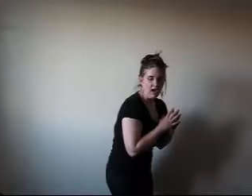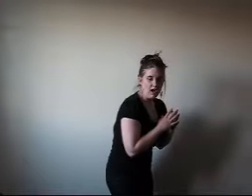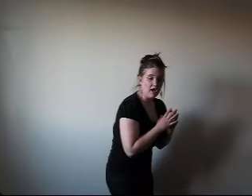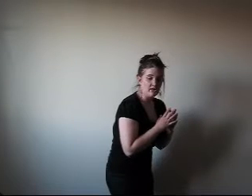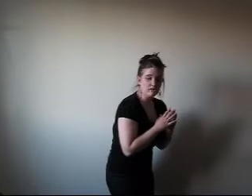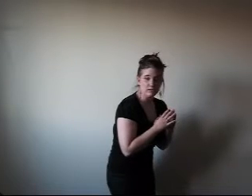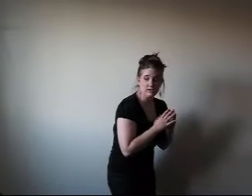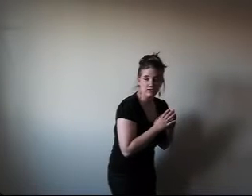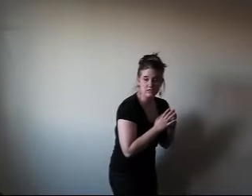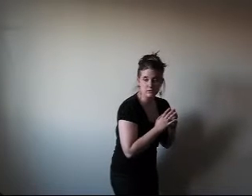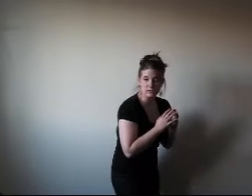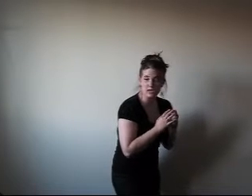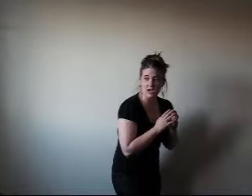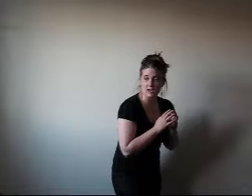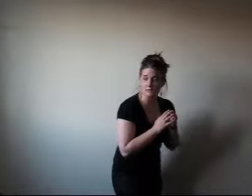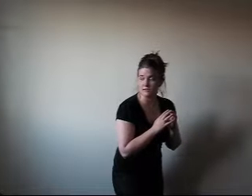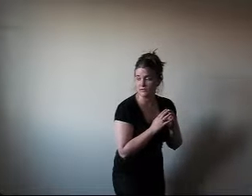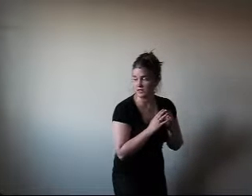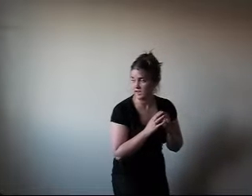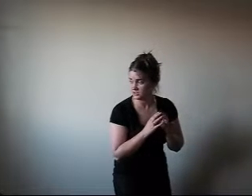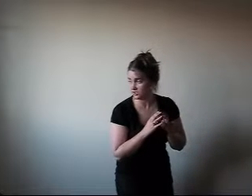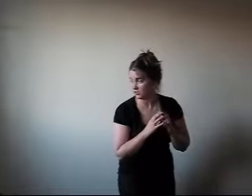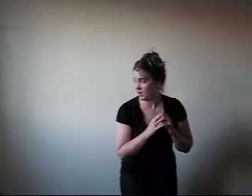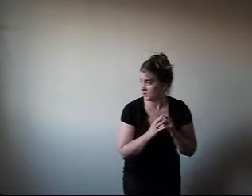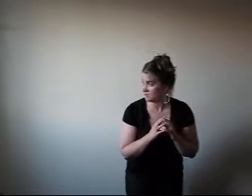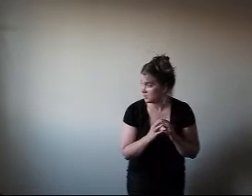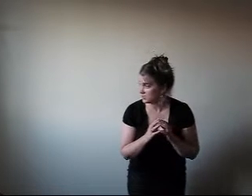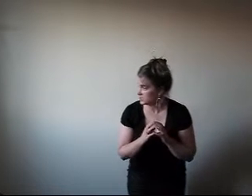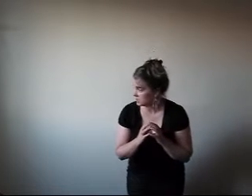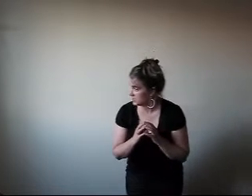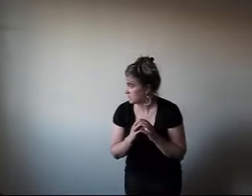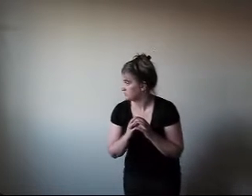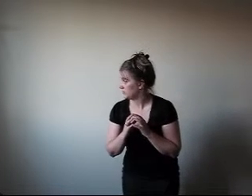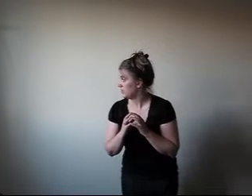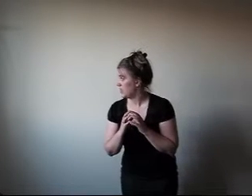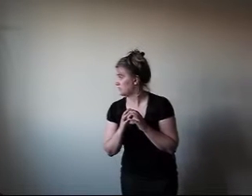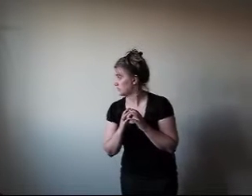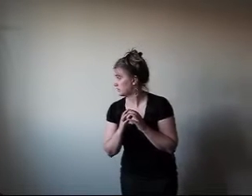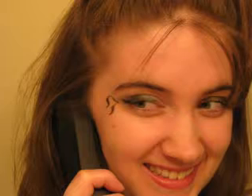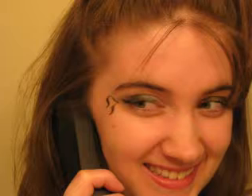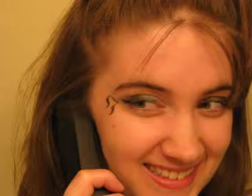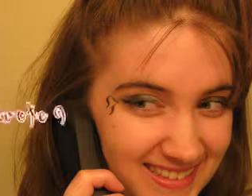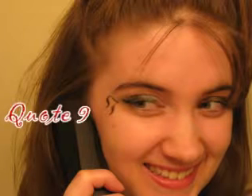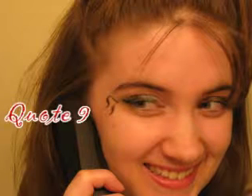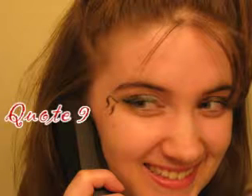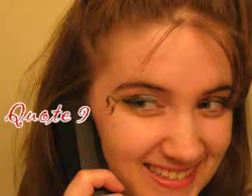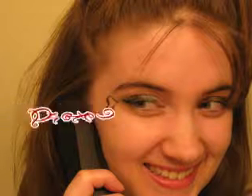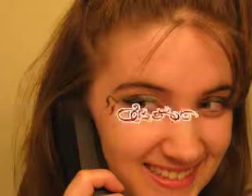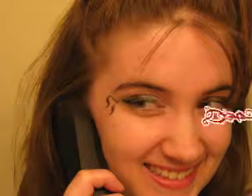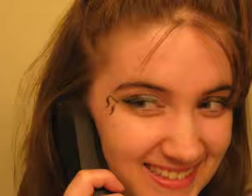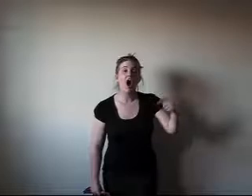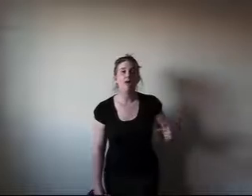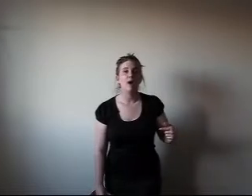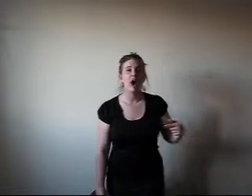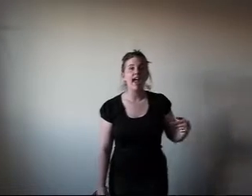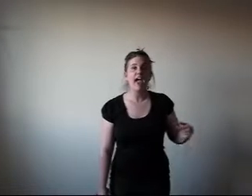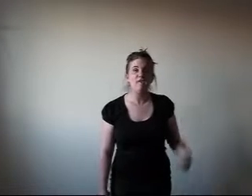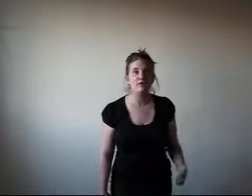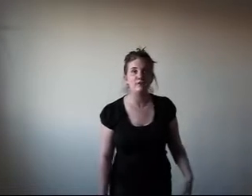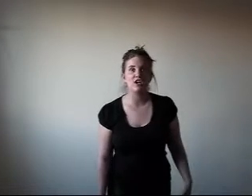I don't believe in suicide, but if you'd like to try it might cheer me up to watch. I buy everything